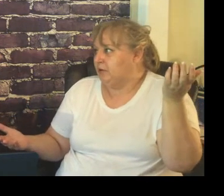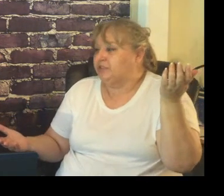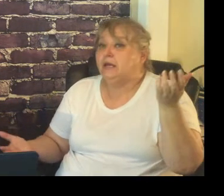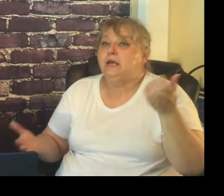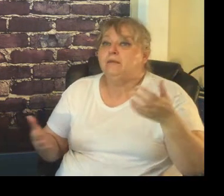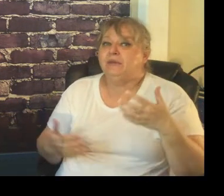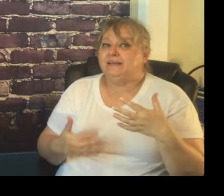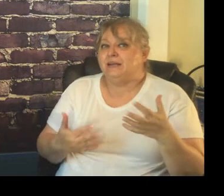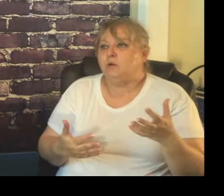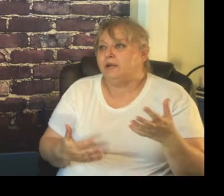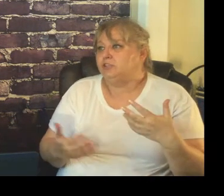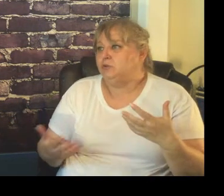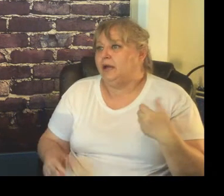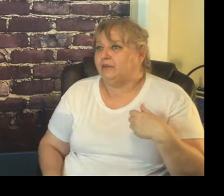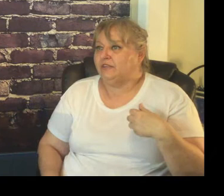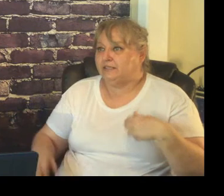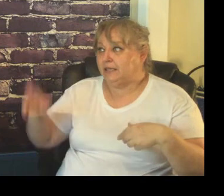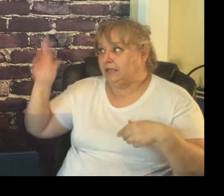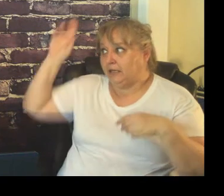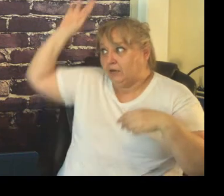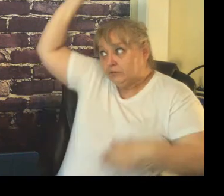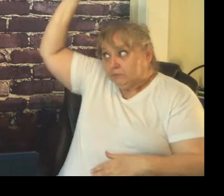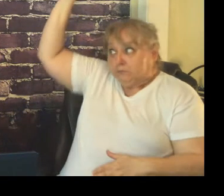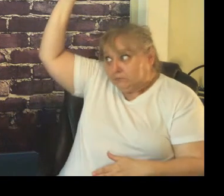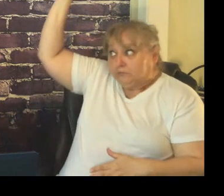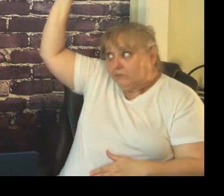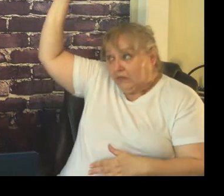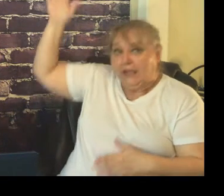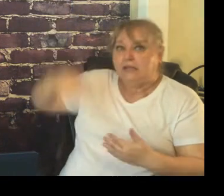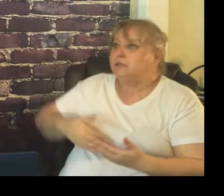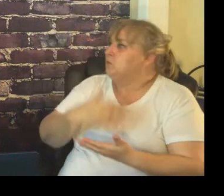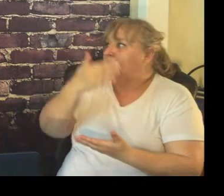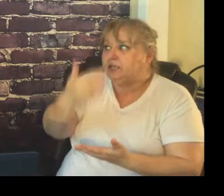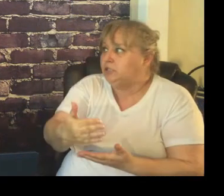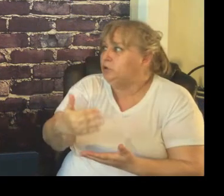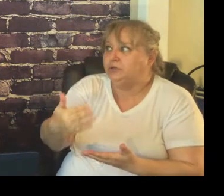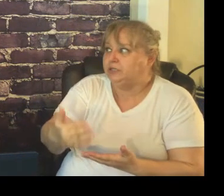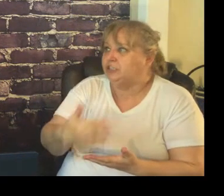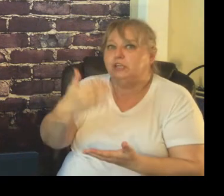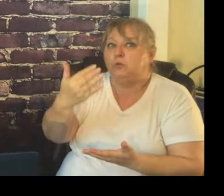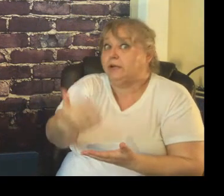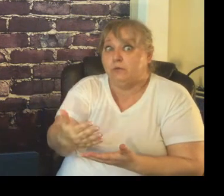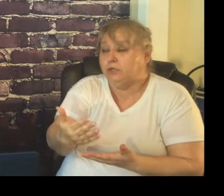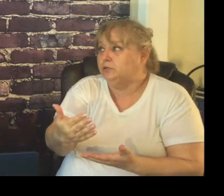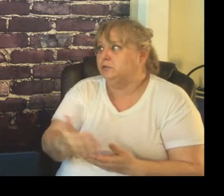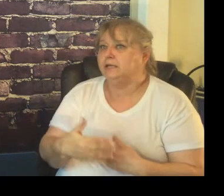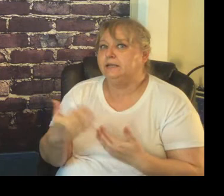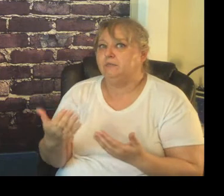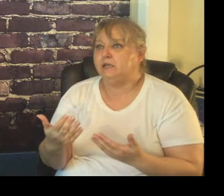because otherwise you have this kid that goes and will interrupt your teaching or whatever you're doing in the middle